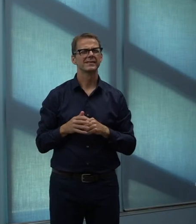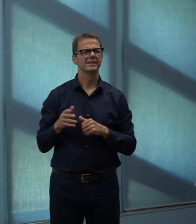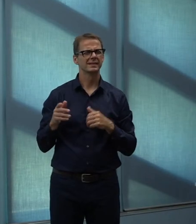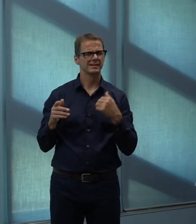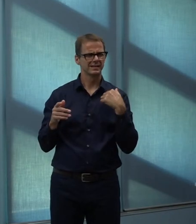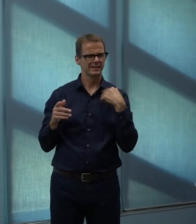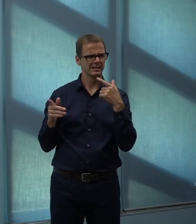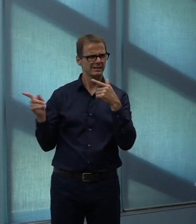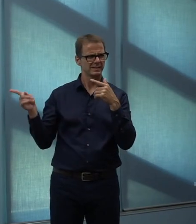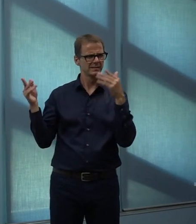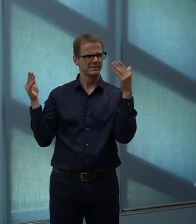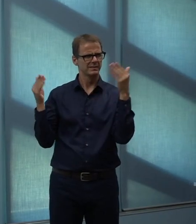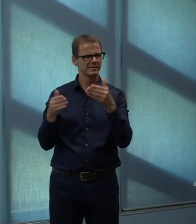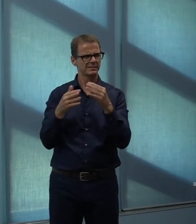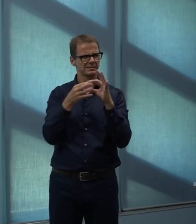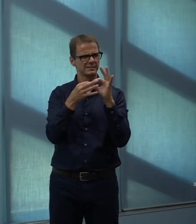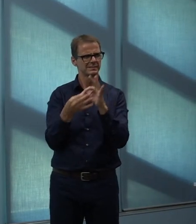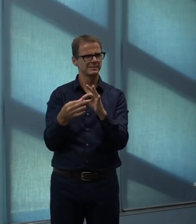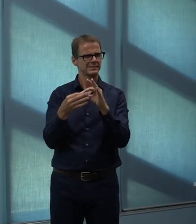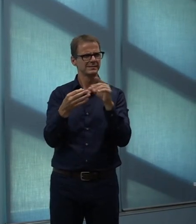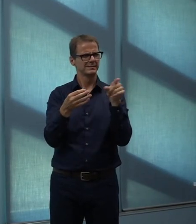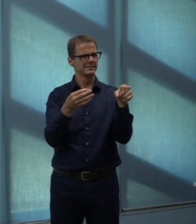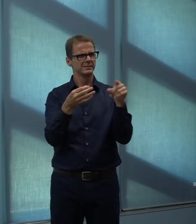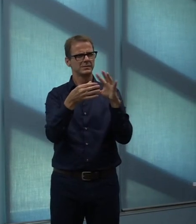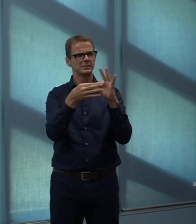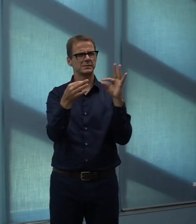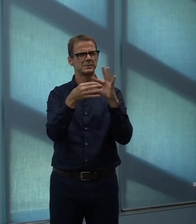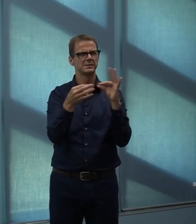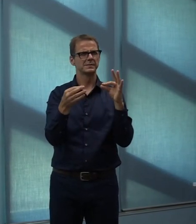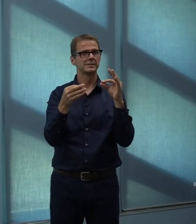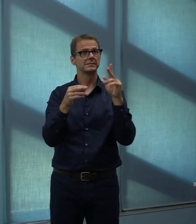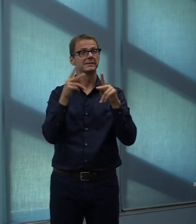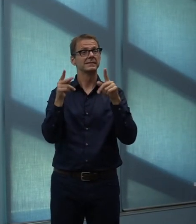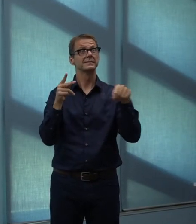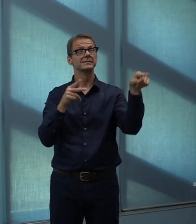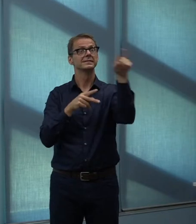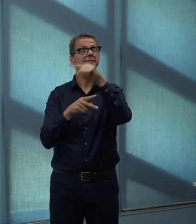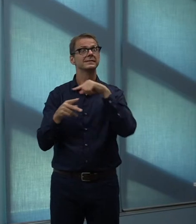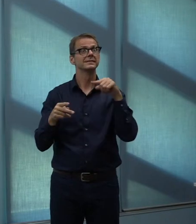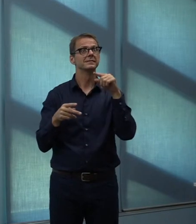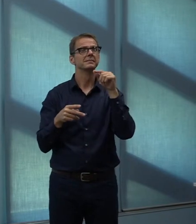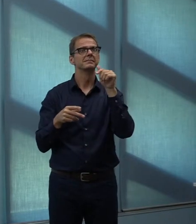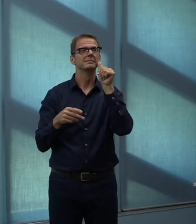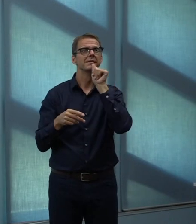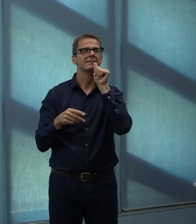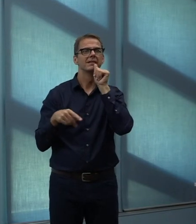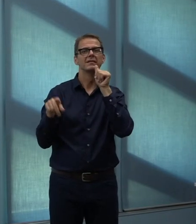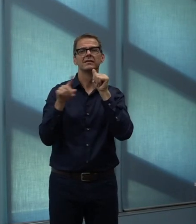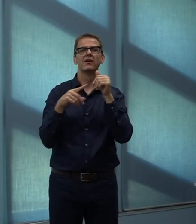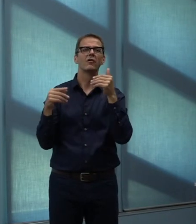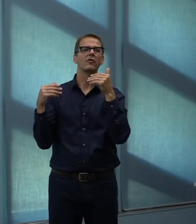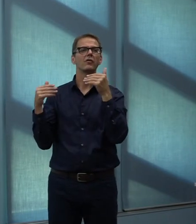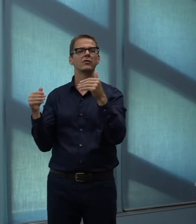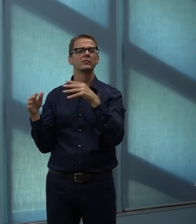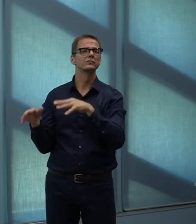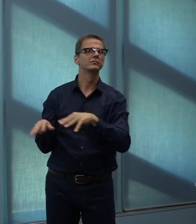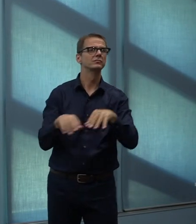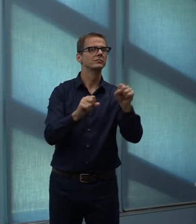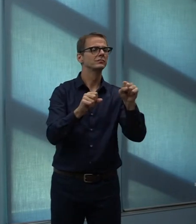into their own hands and mainly to give their kids, you know, room to play soccer, for example, or